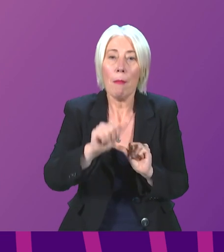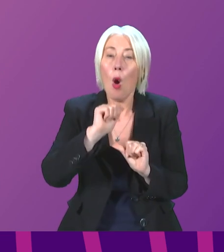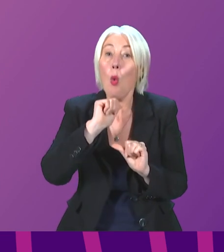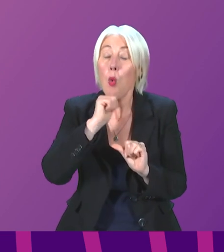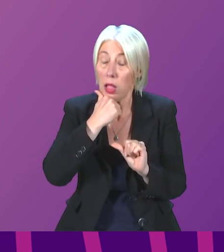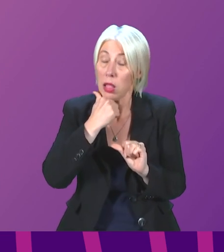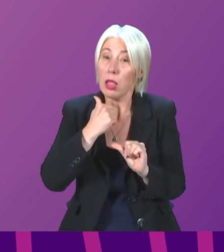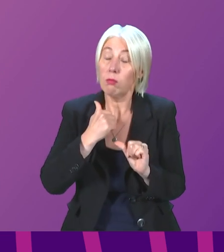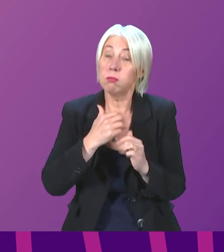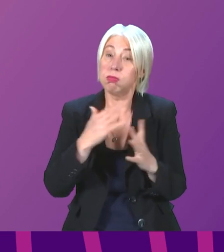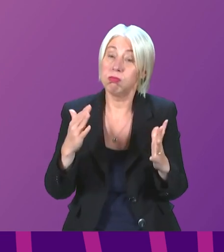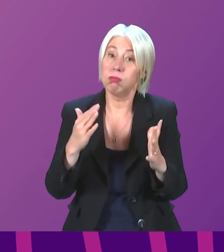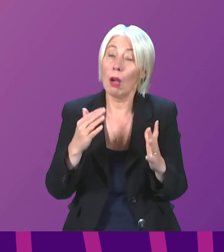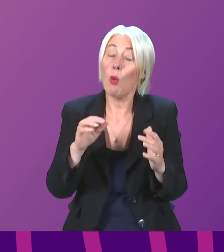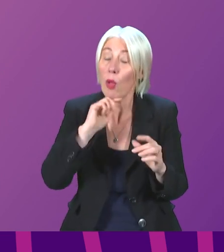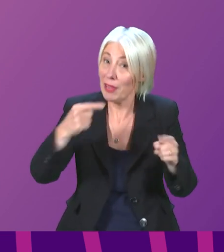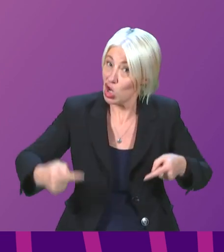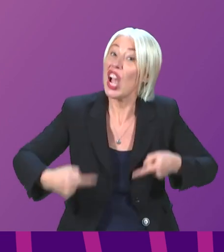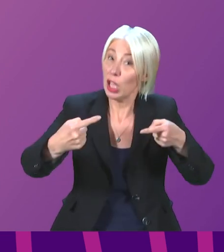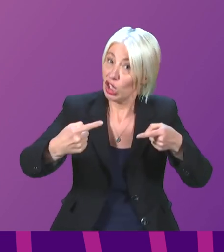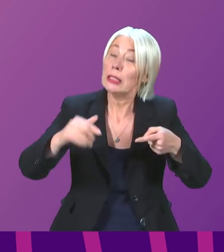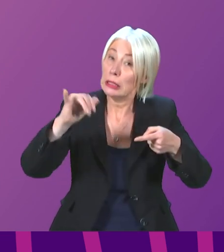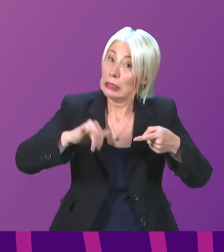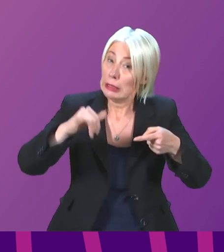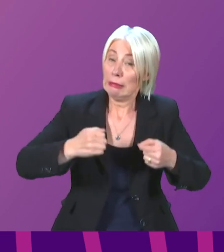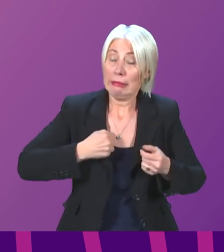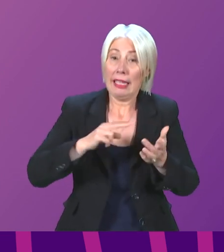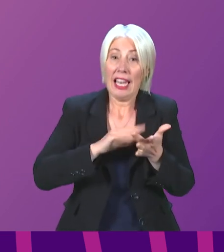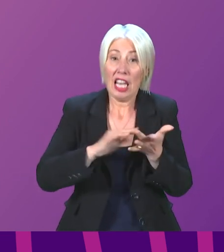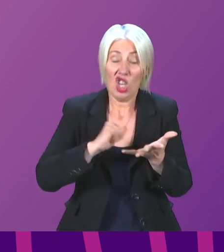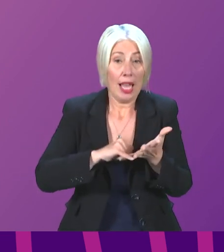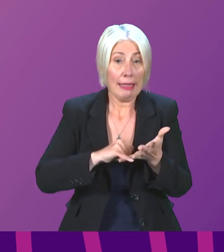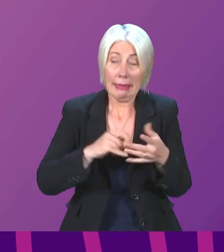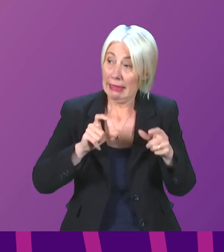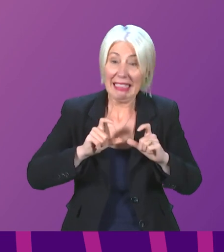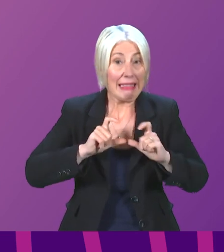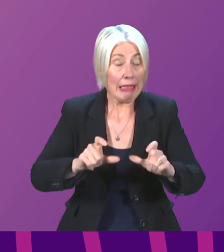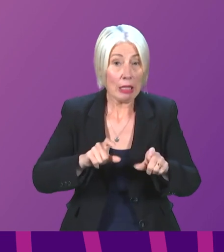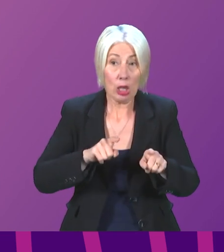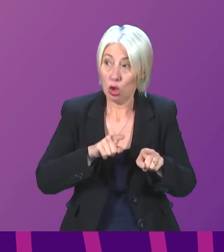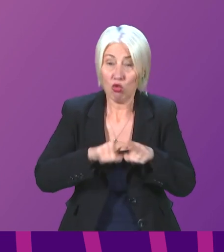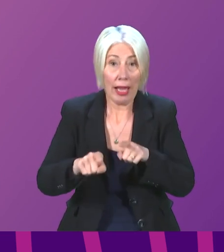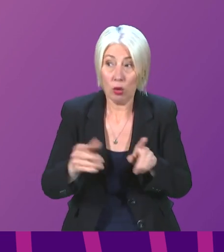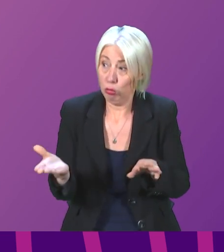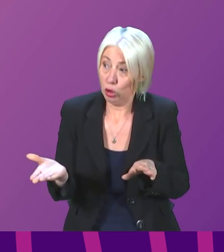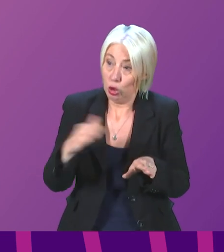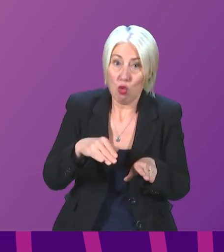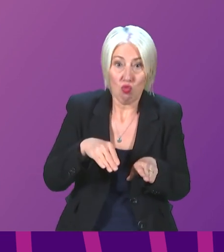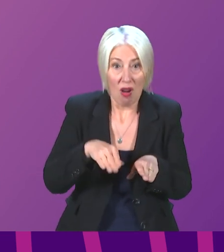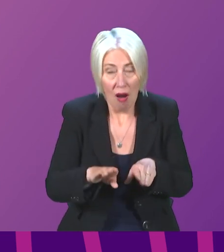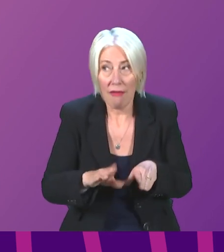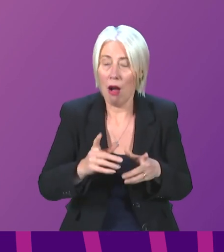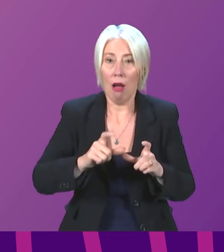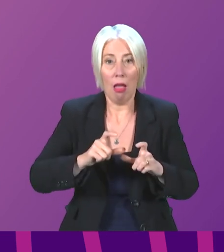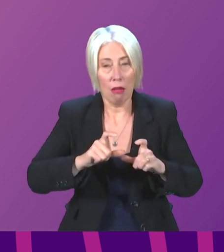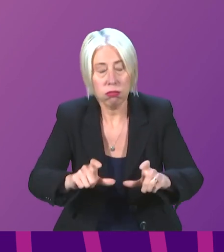confront serious challenges. Our NHS is still in the midst of a period of recovery and sustained and